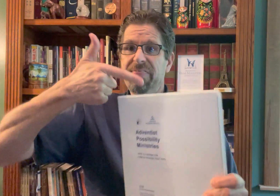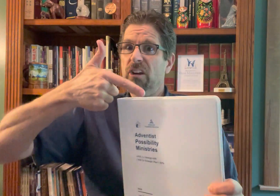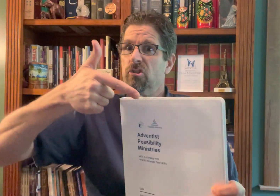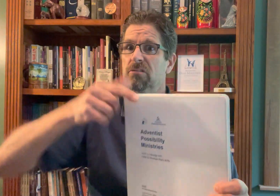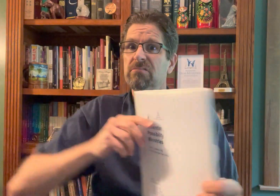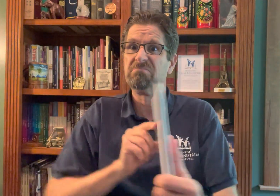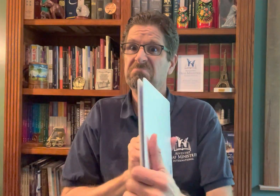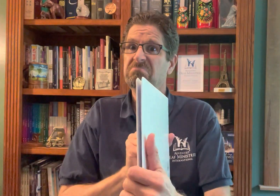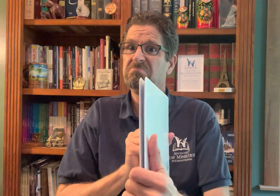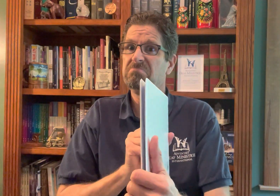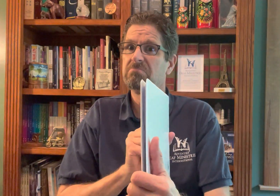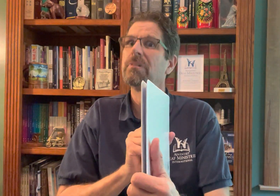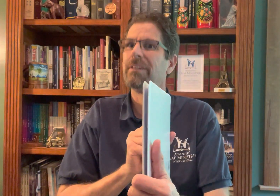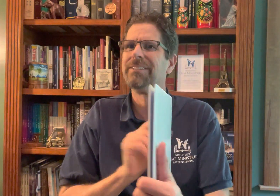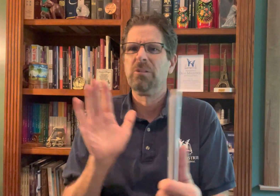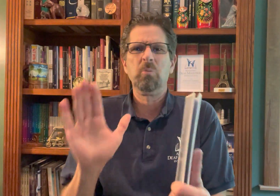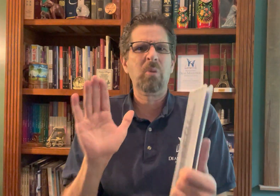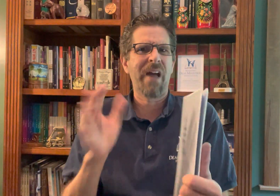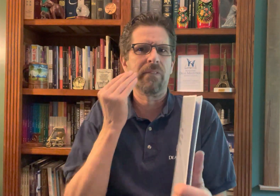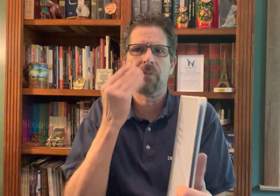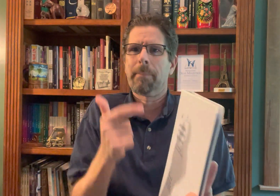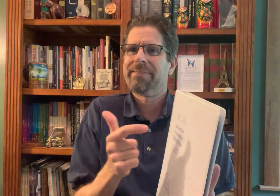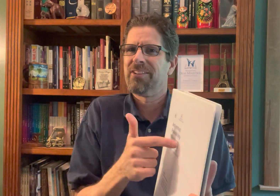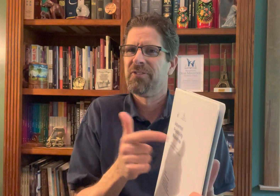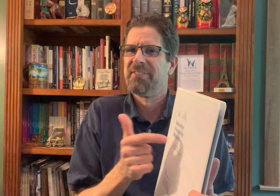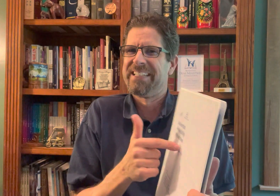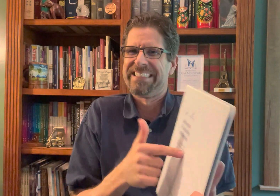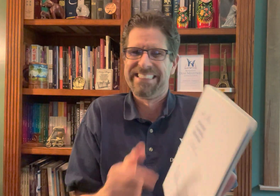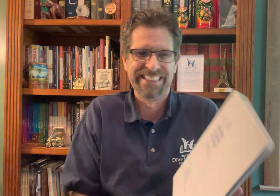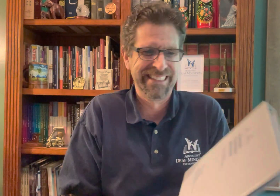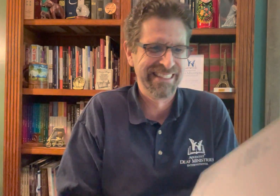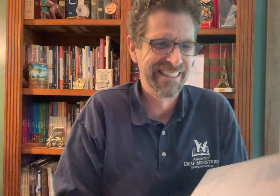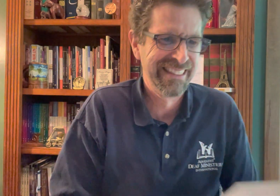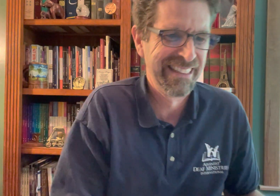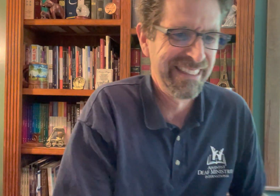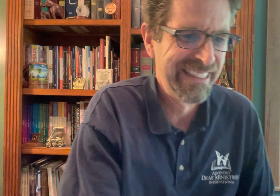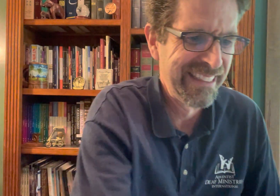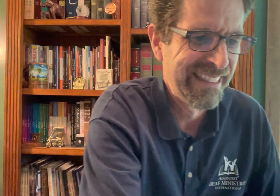Adventist Possibility Ministries. A lot of great information in this